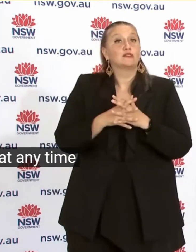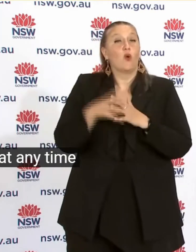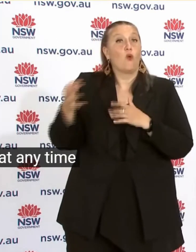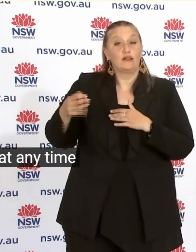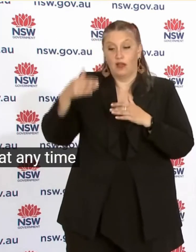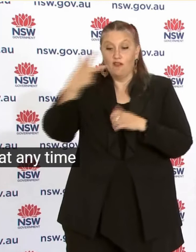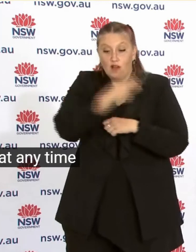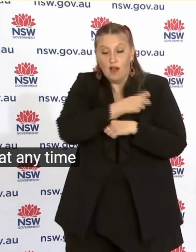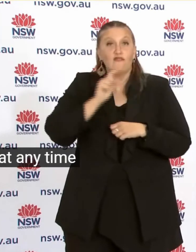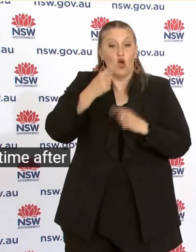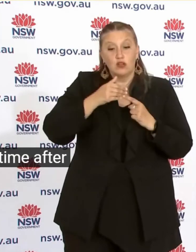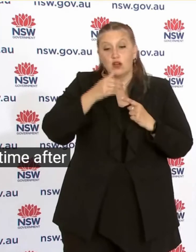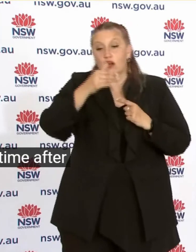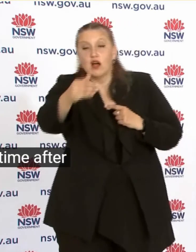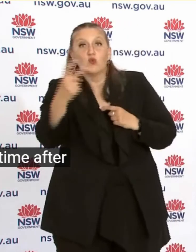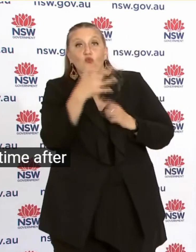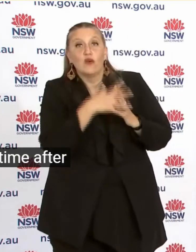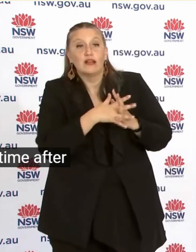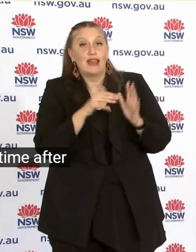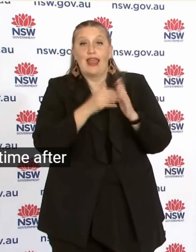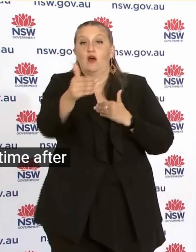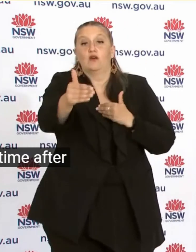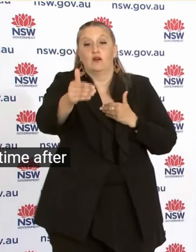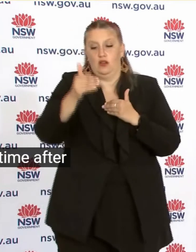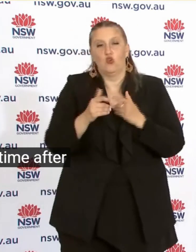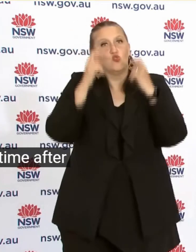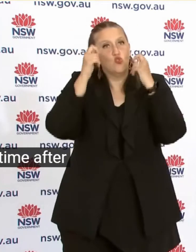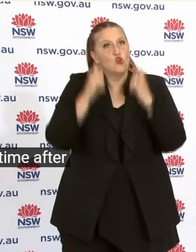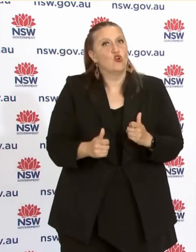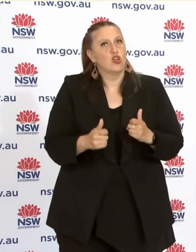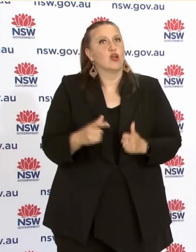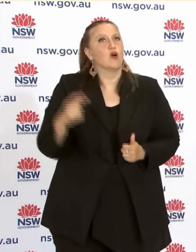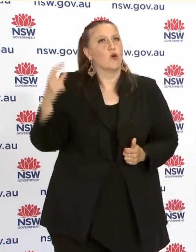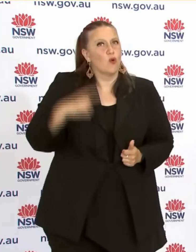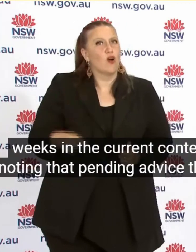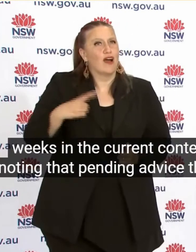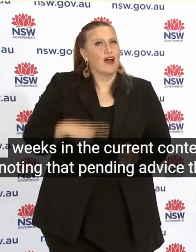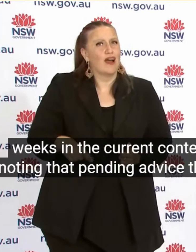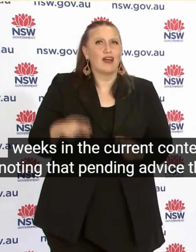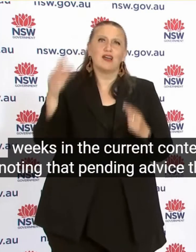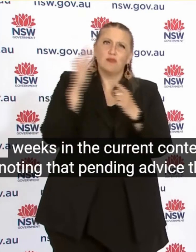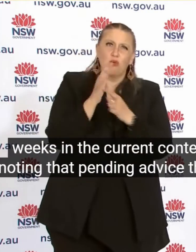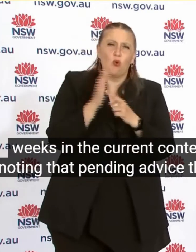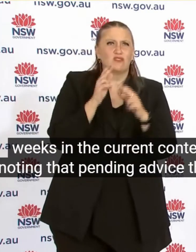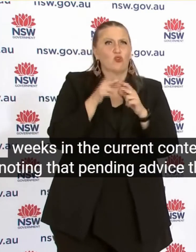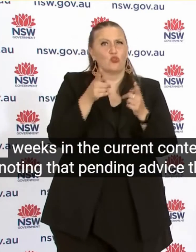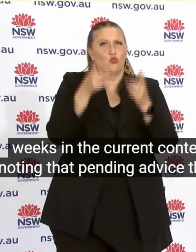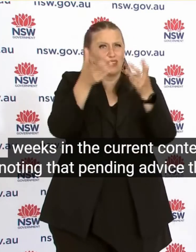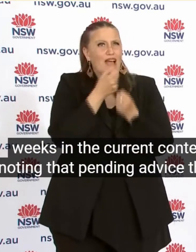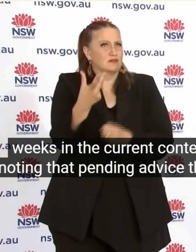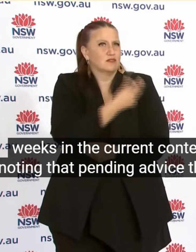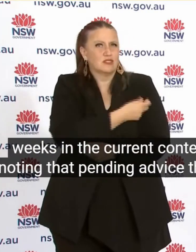In the current context Noting that Pending advice There will be Other vaccines And booster doses